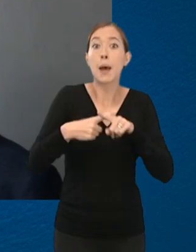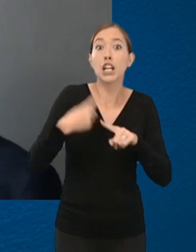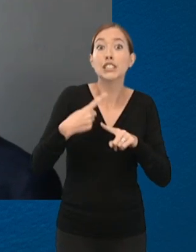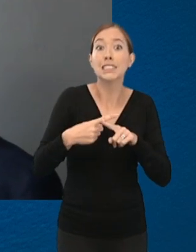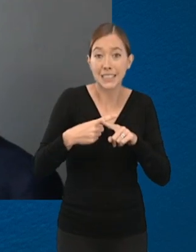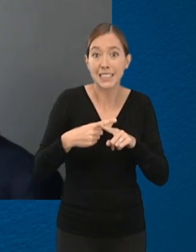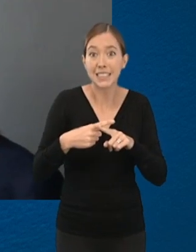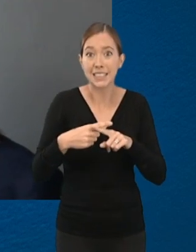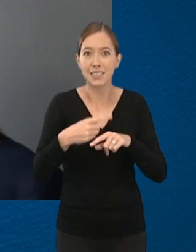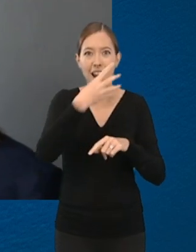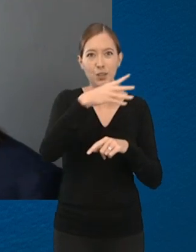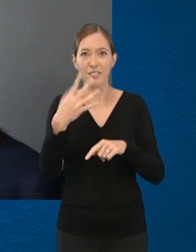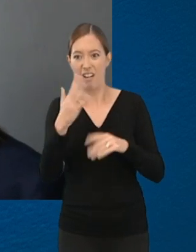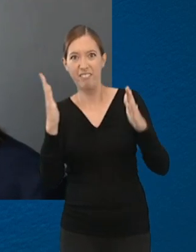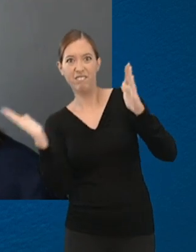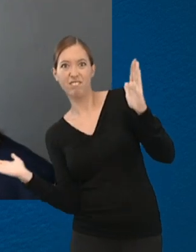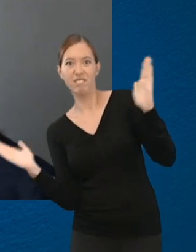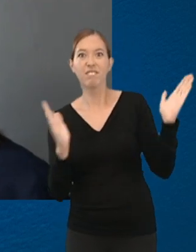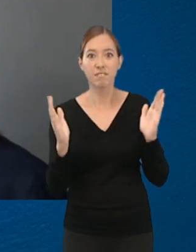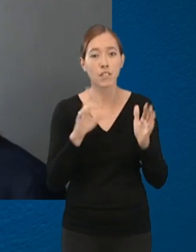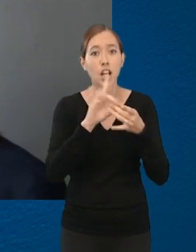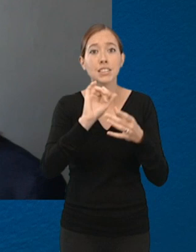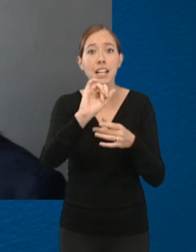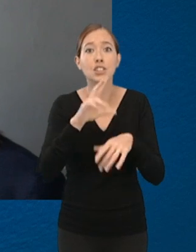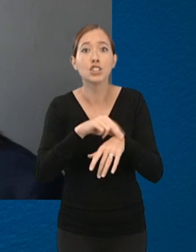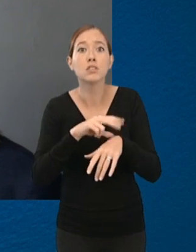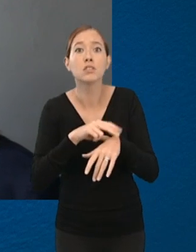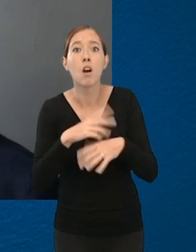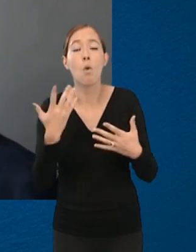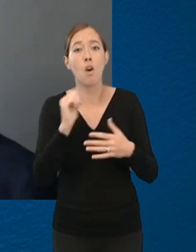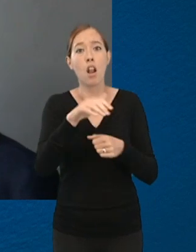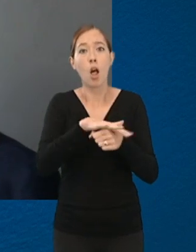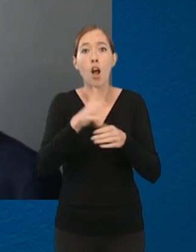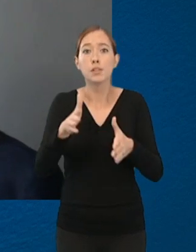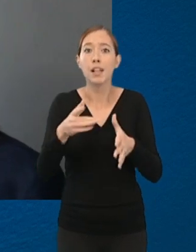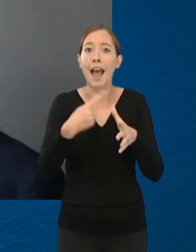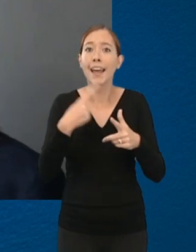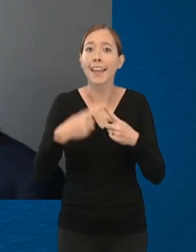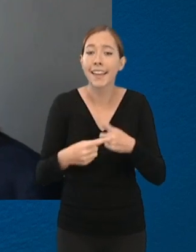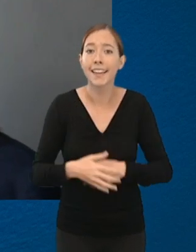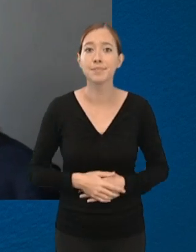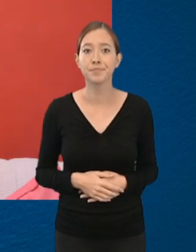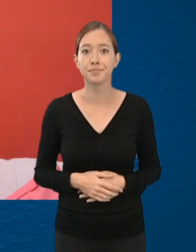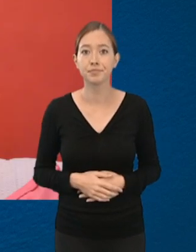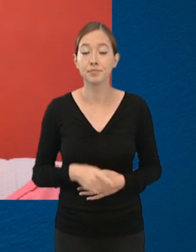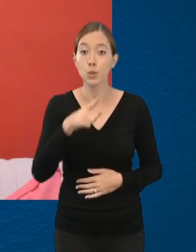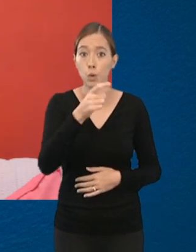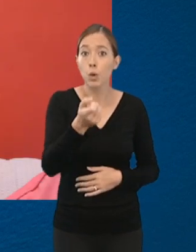hours, contact your doctor to make an urgent appointment or go to your local hospital's A&E department. If you're taking any